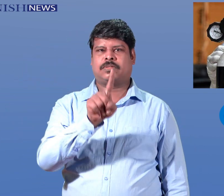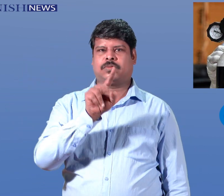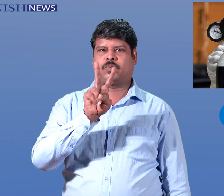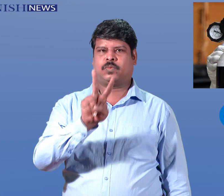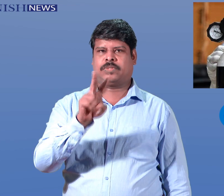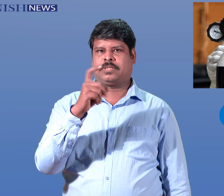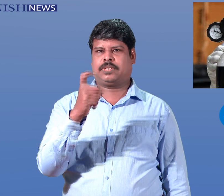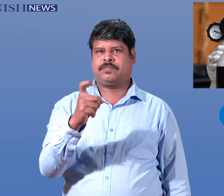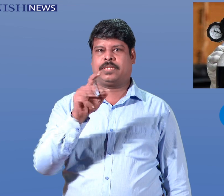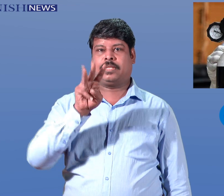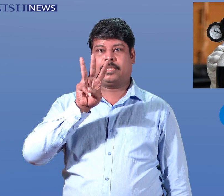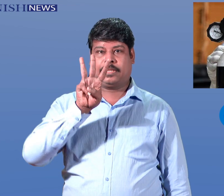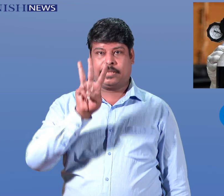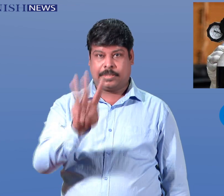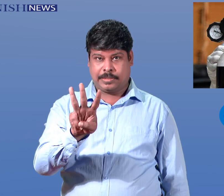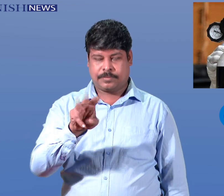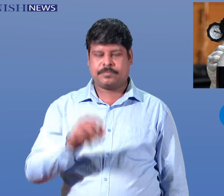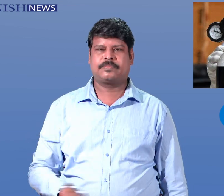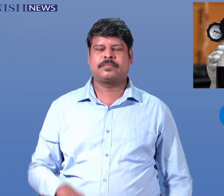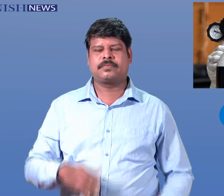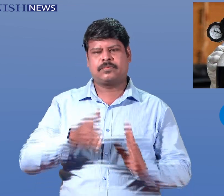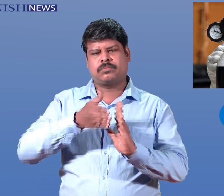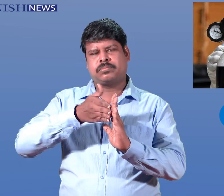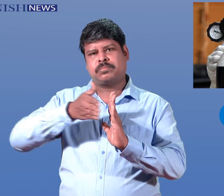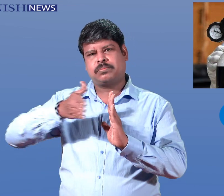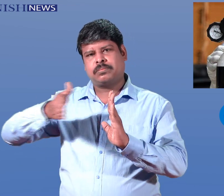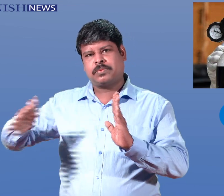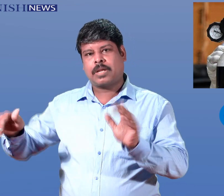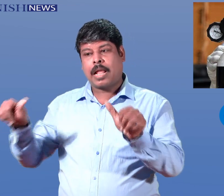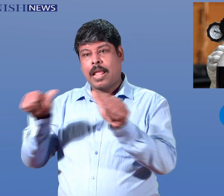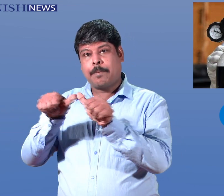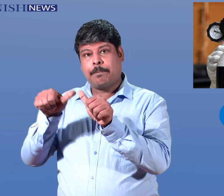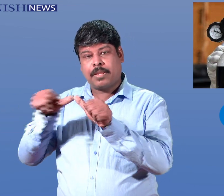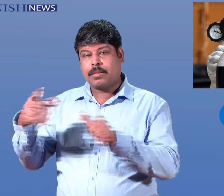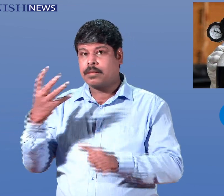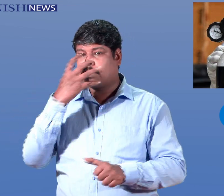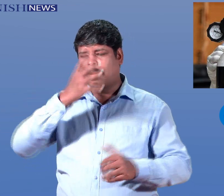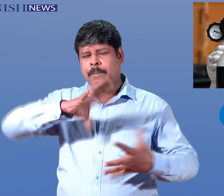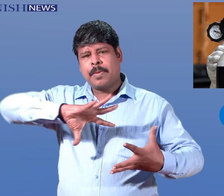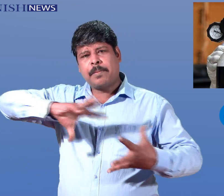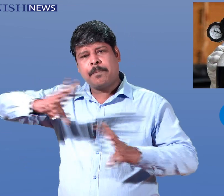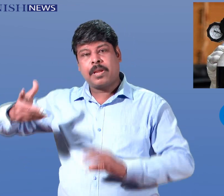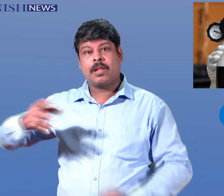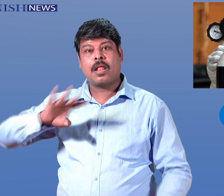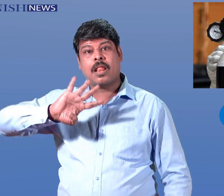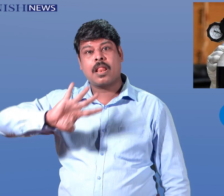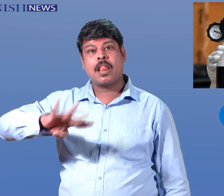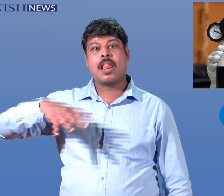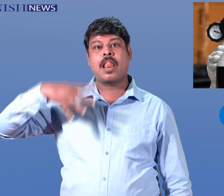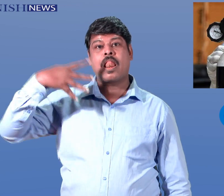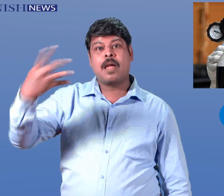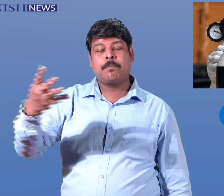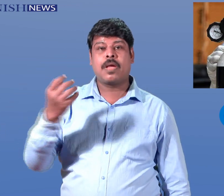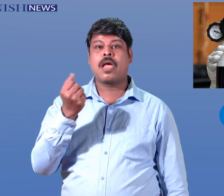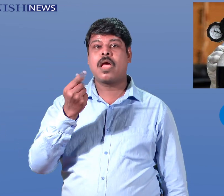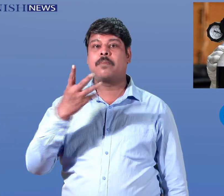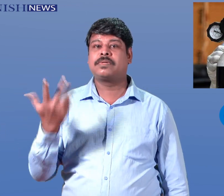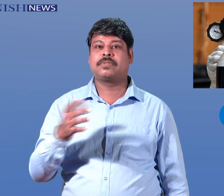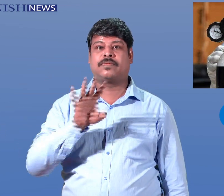government announced Indian railways will be running oxygen express trains over the next few days